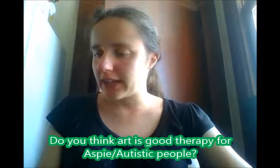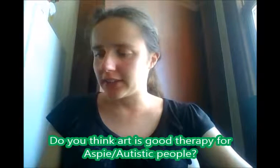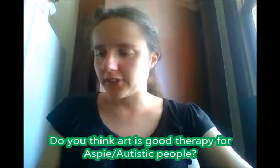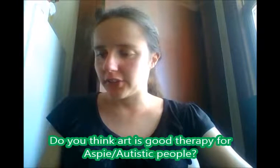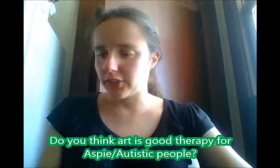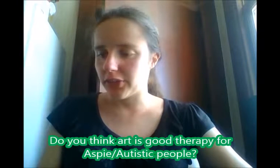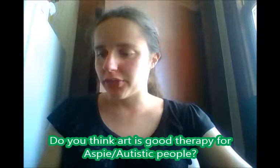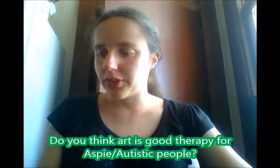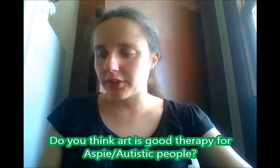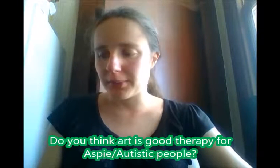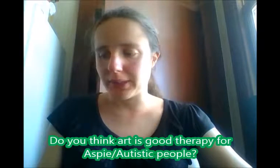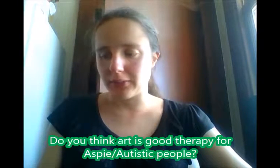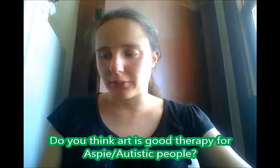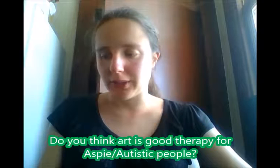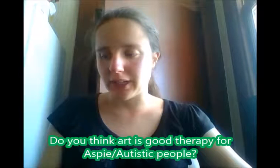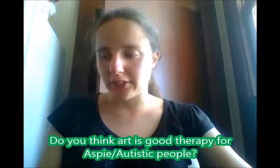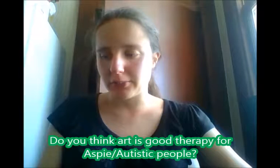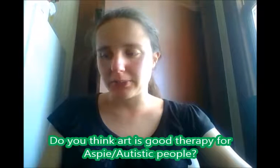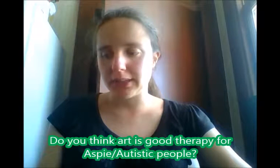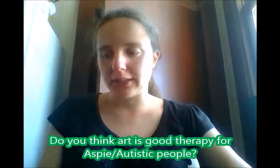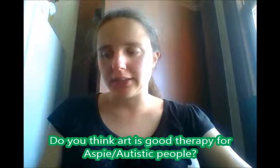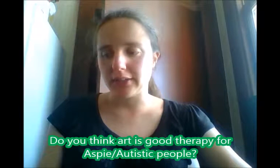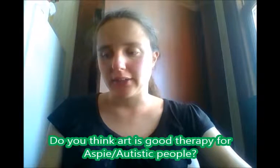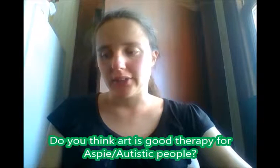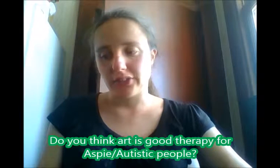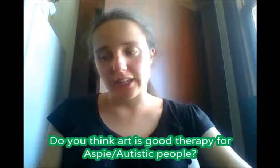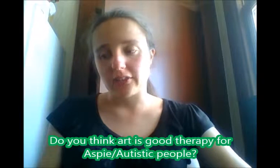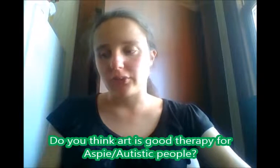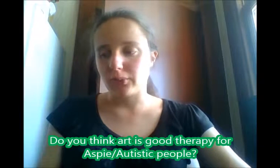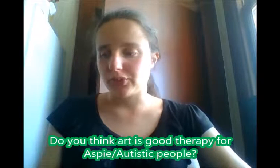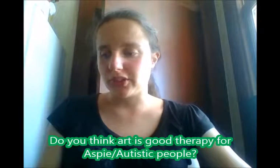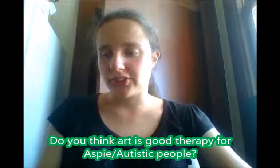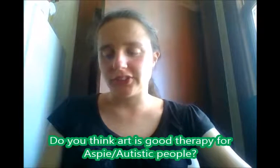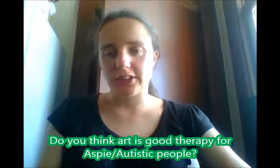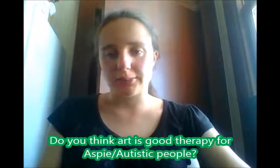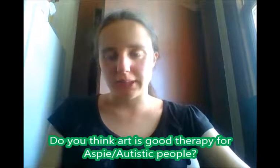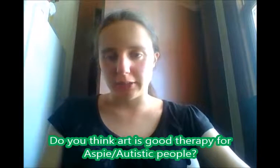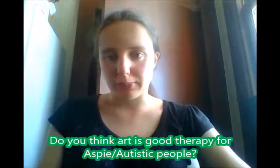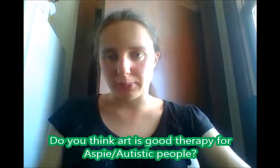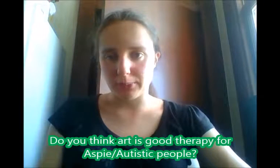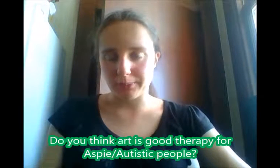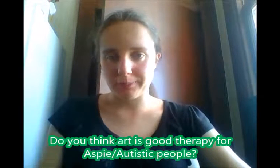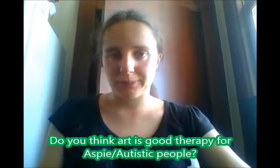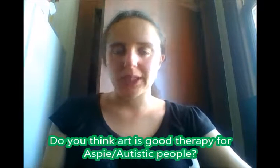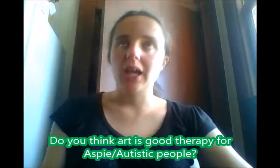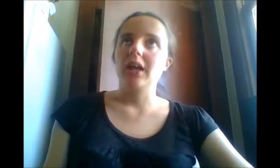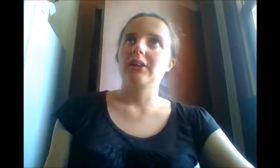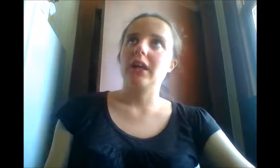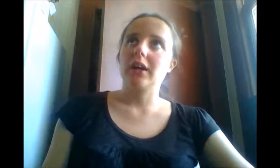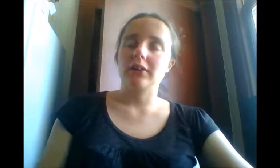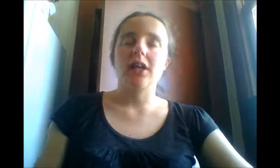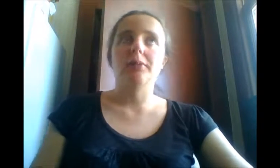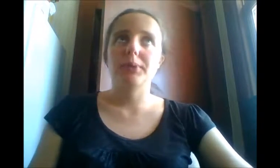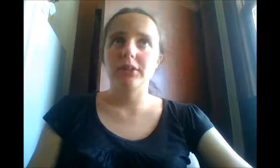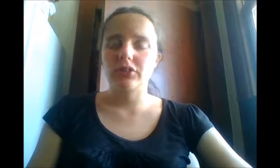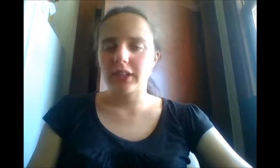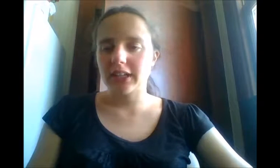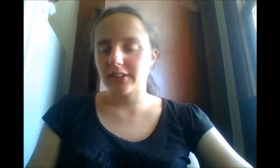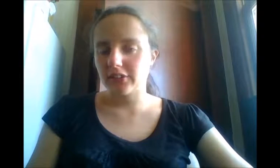is a good therapy for SV slash autistic people? Now, I'm pretty sure I had this